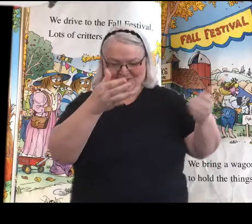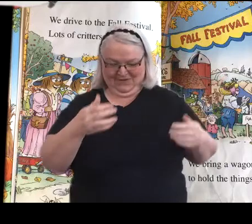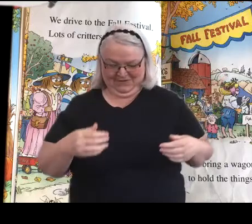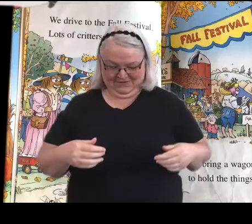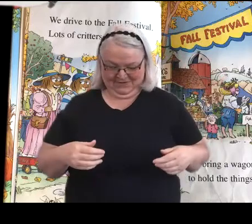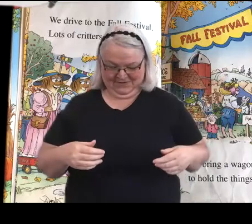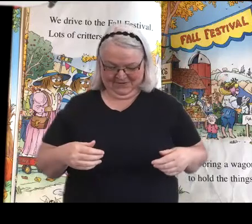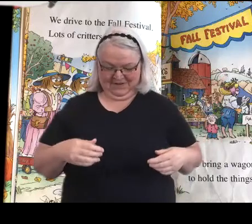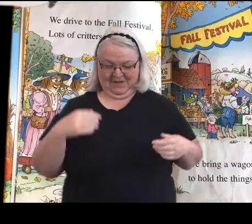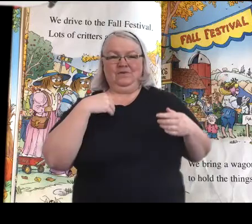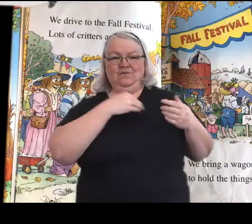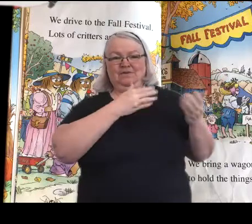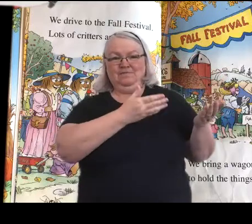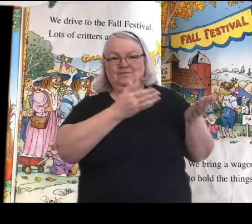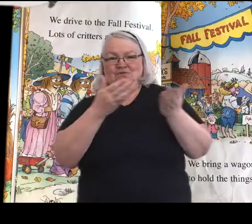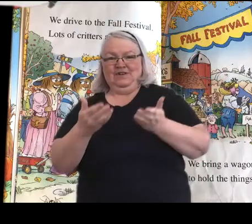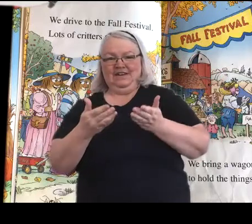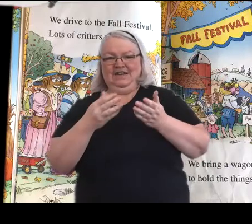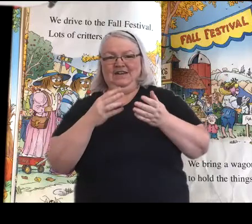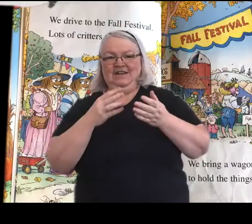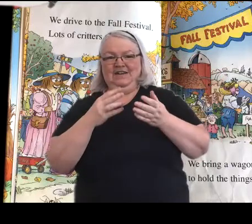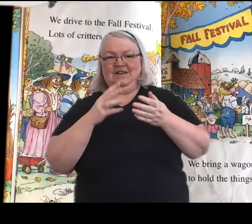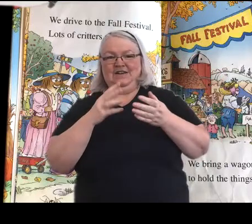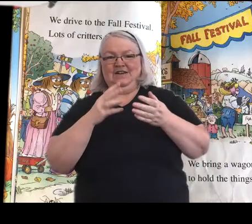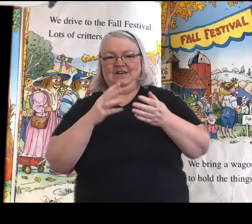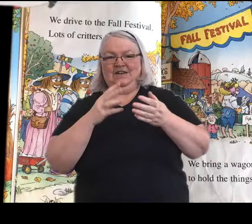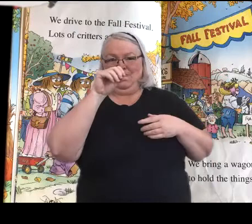We bring a wagon to hold the things we buy.